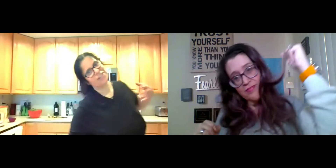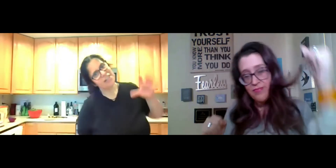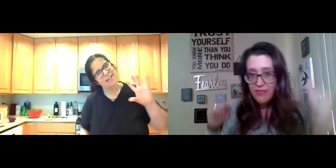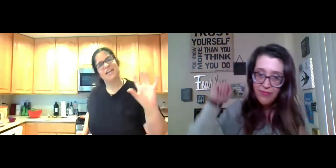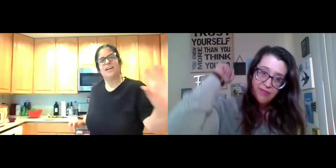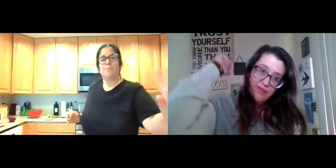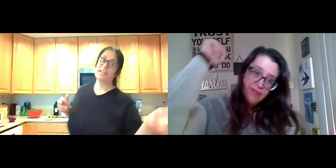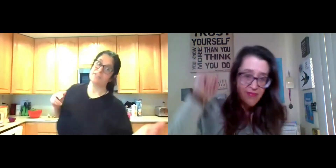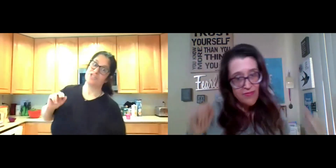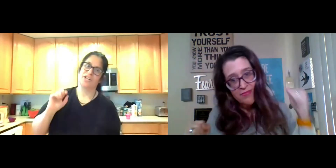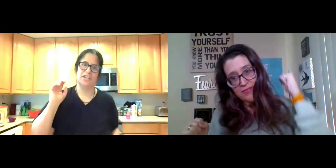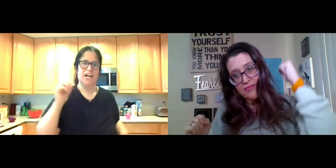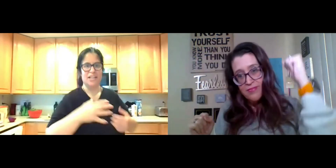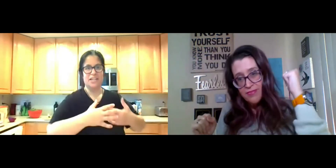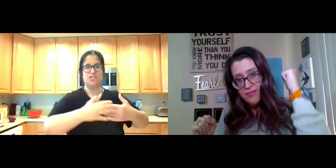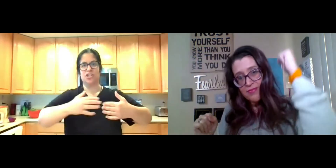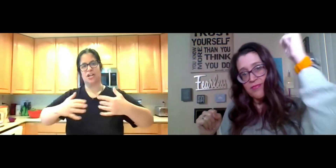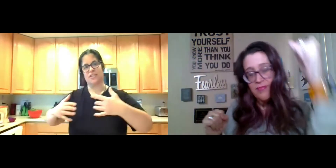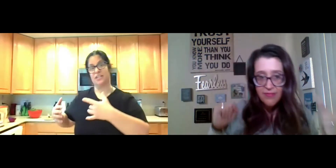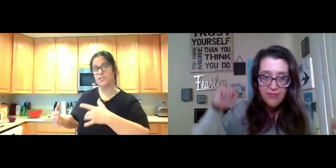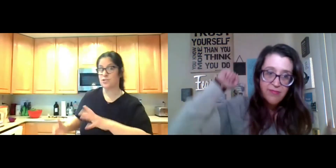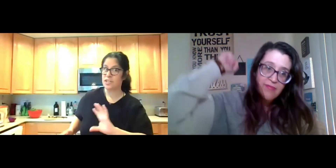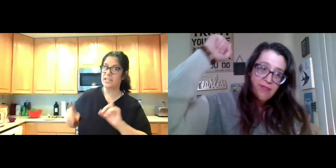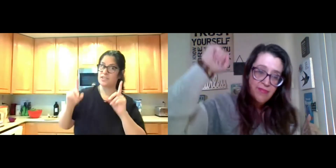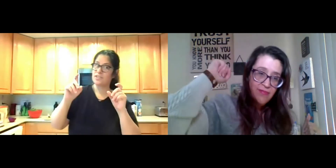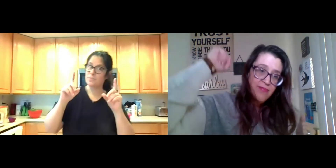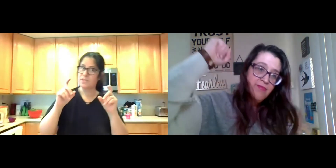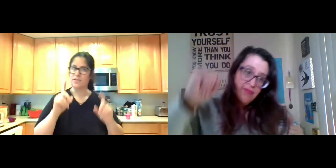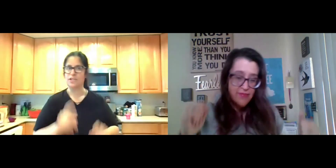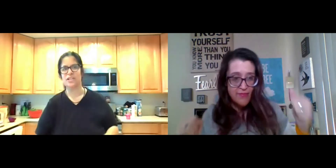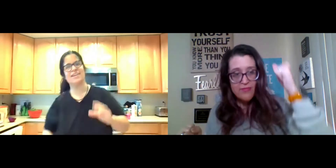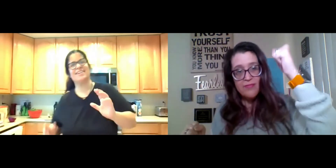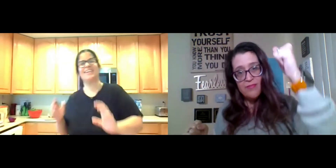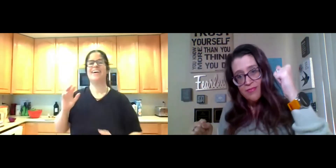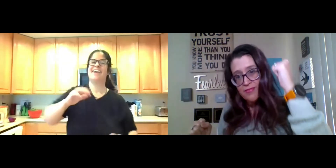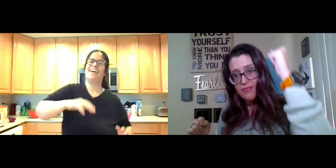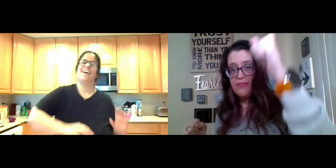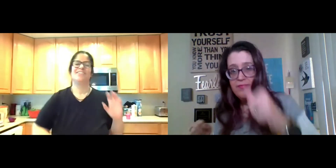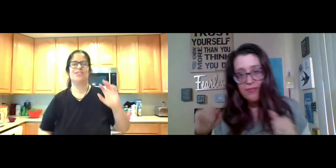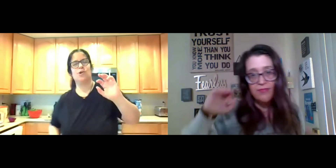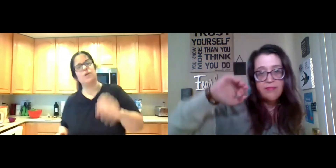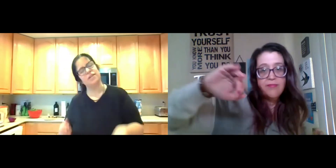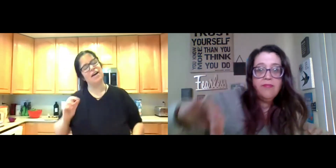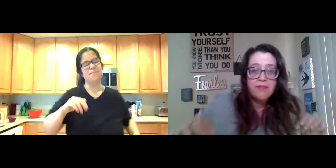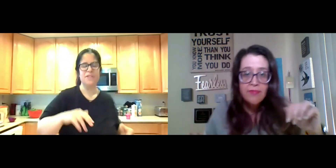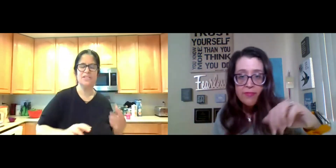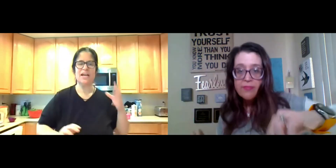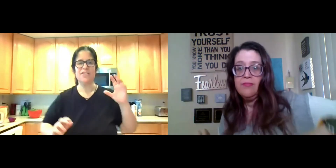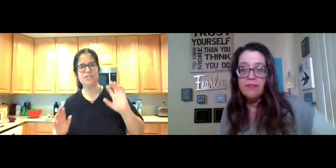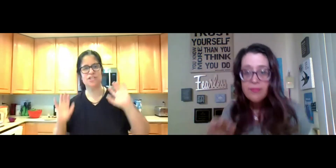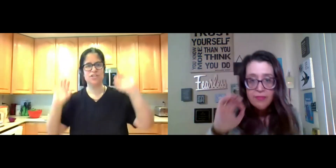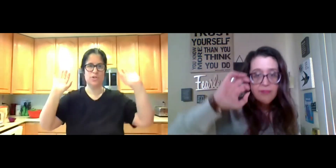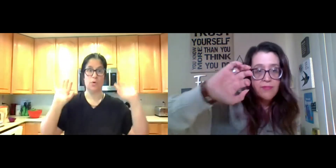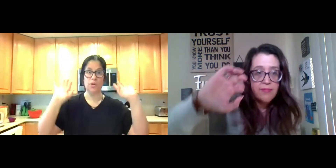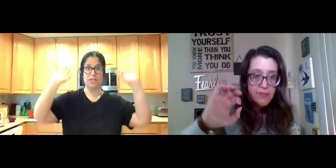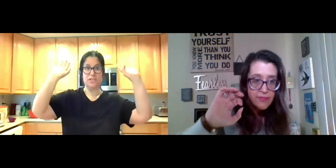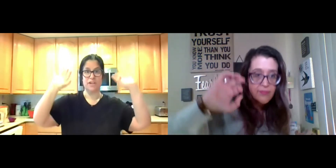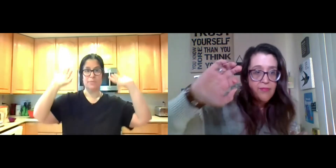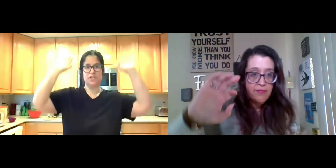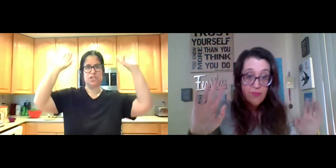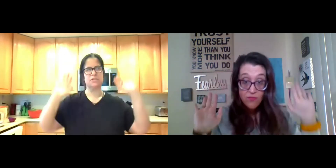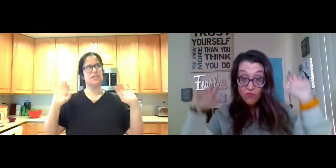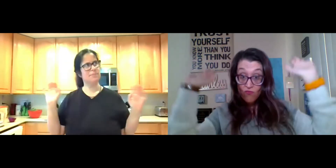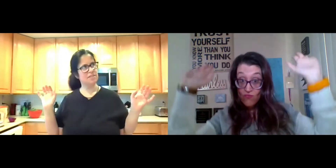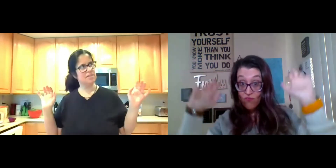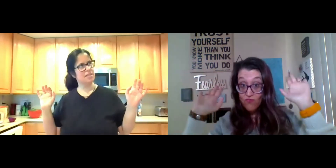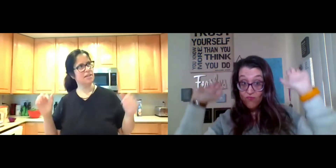Qigong, medical Qigong, not like Qigong exercises specifically. So yeah, there's a lot of things you can do to raise the